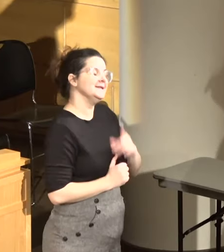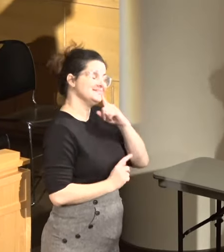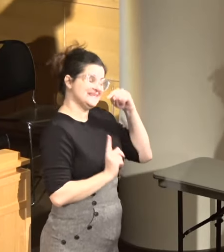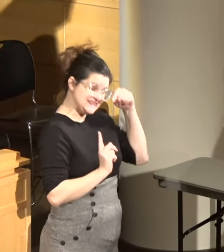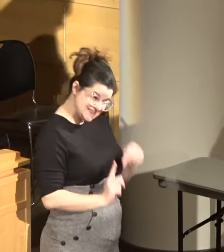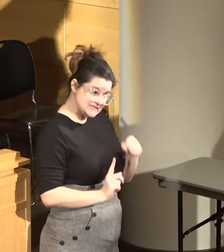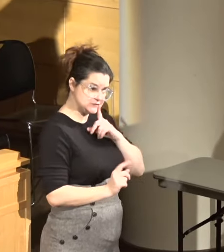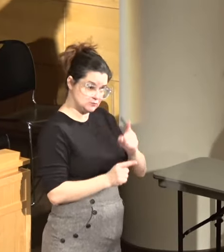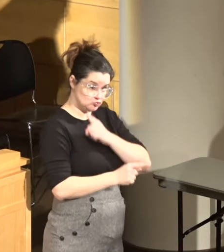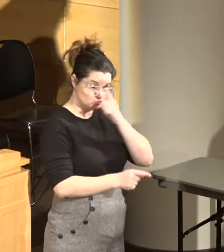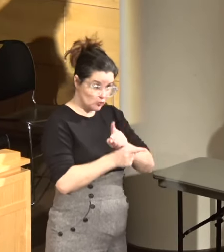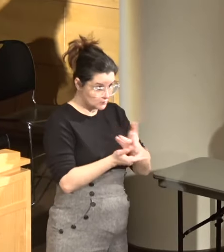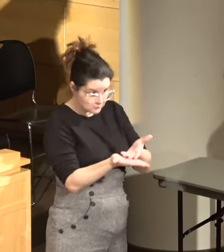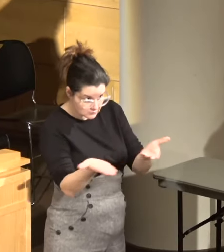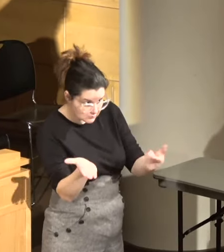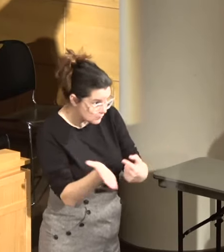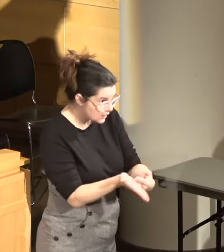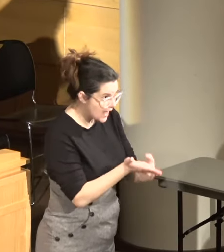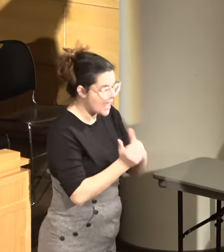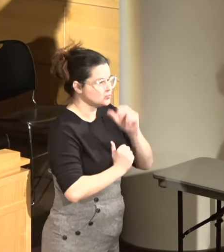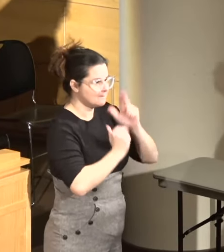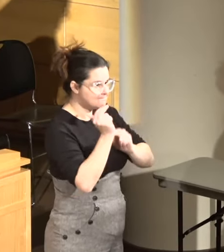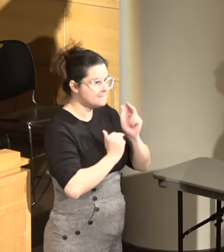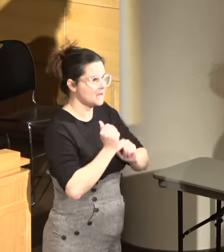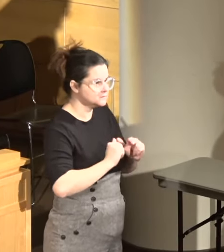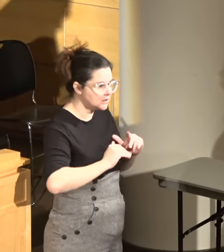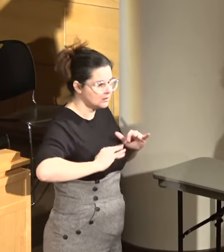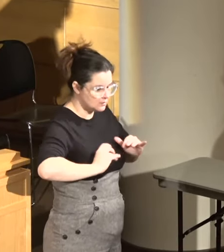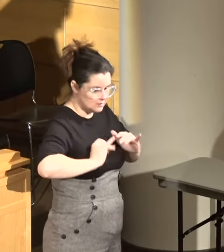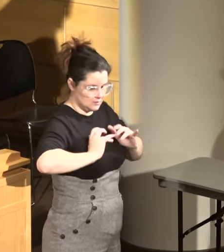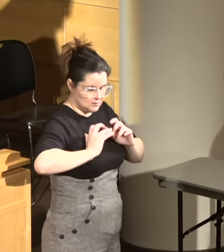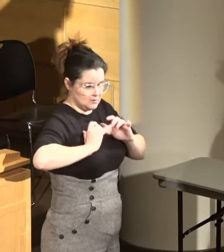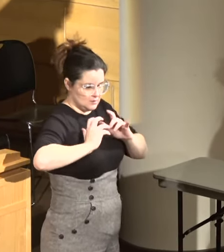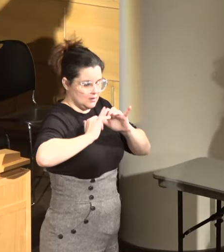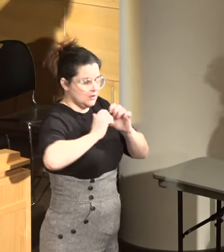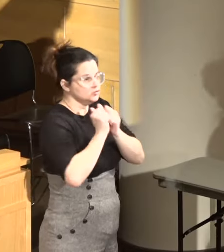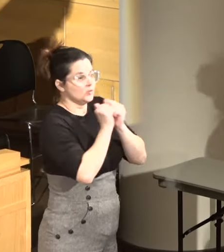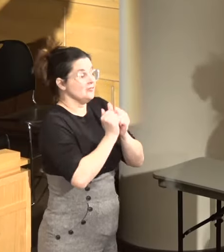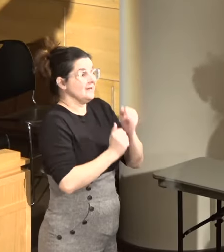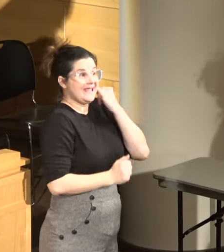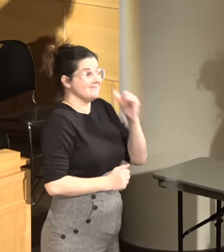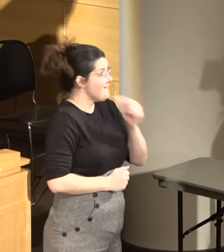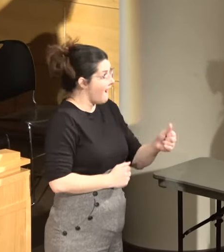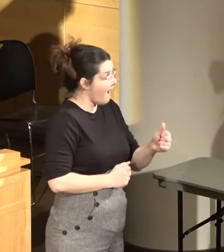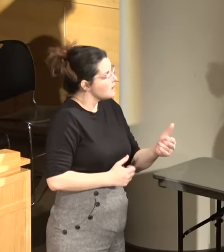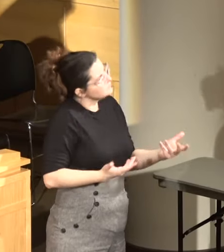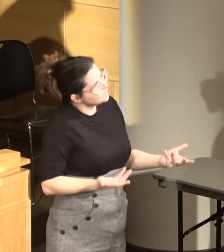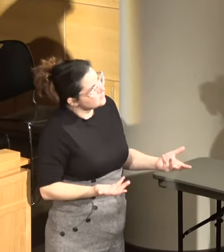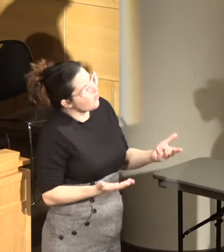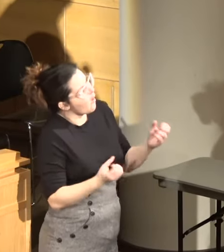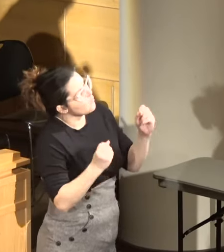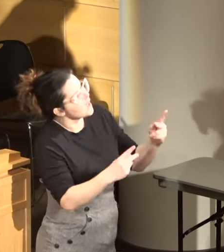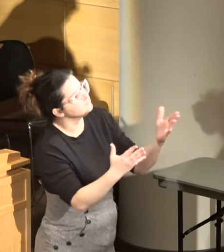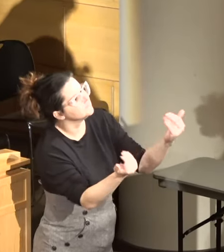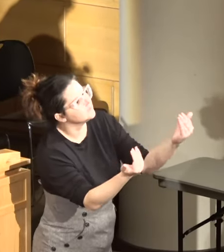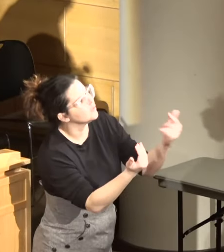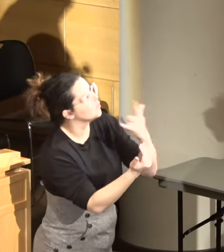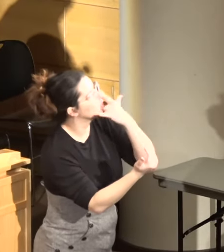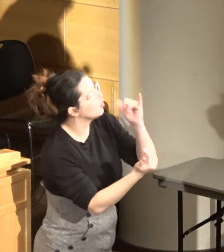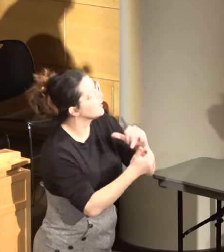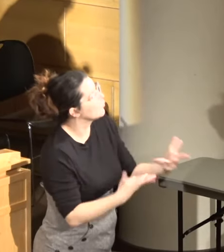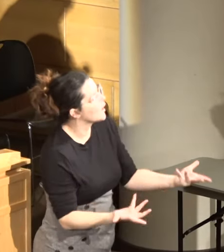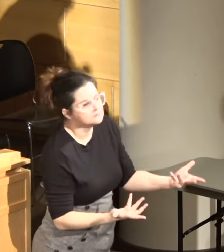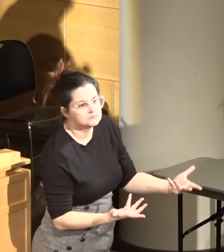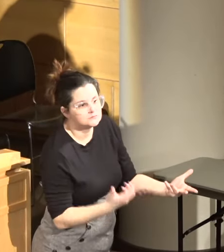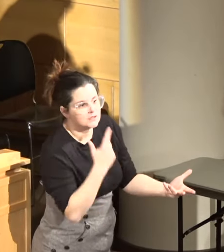this seem right to you as we're building together? And if not, what should this look like?